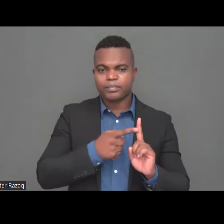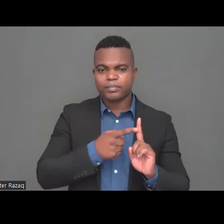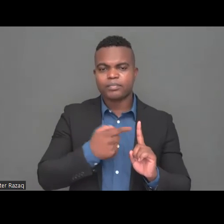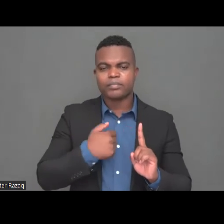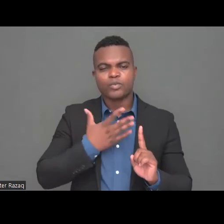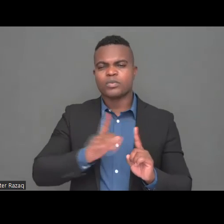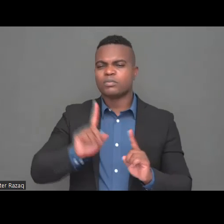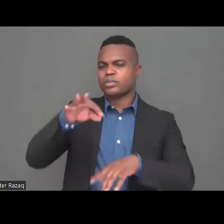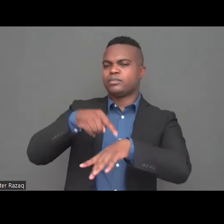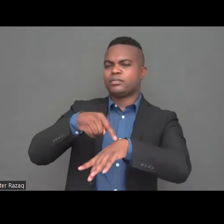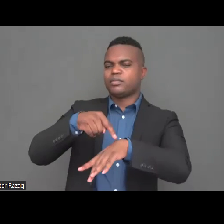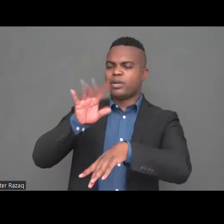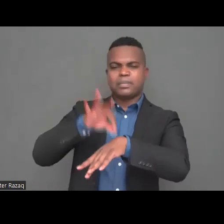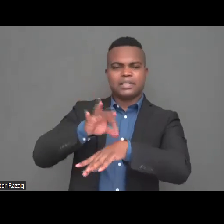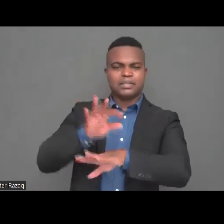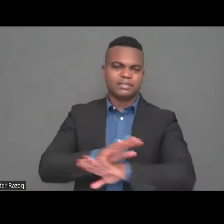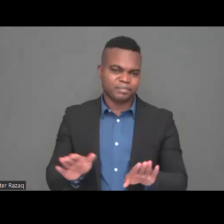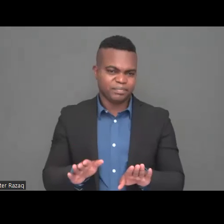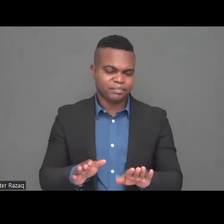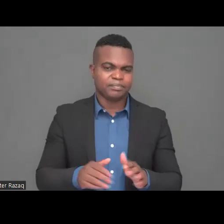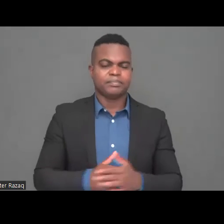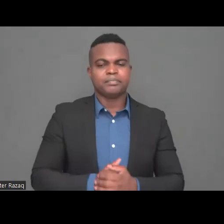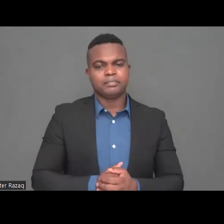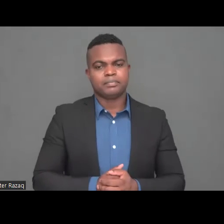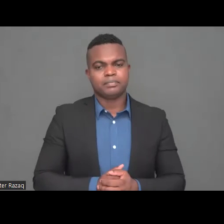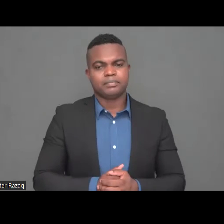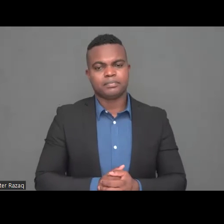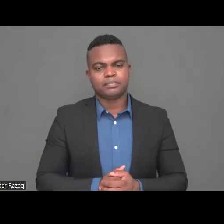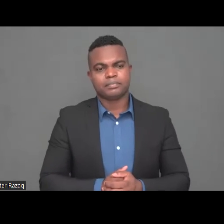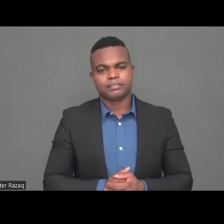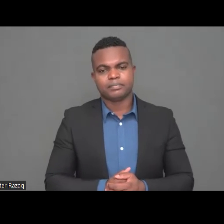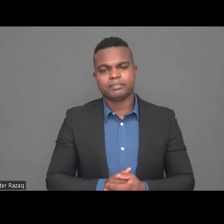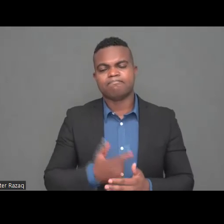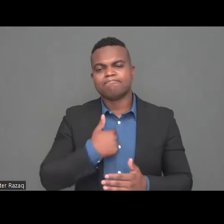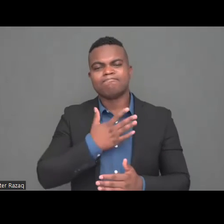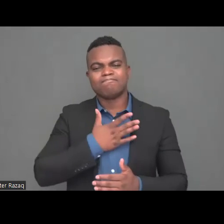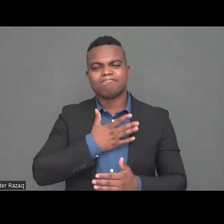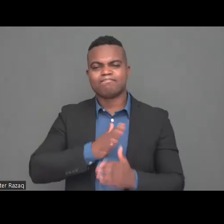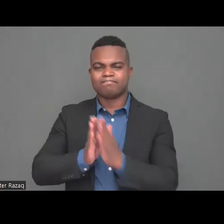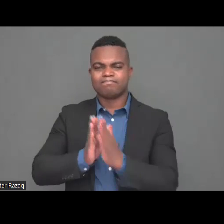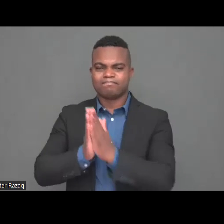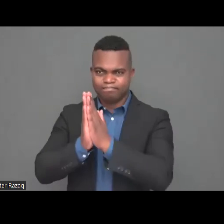do not just observe watch us